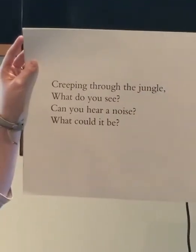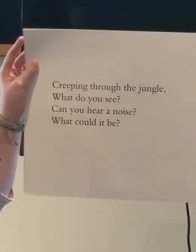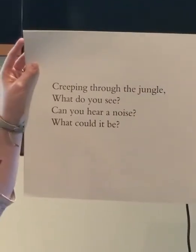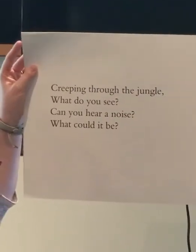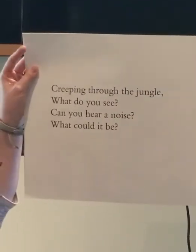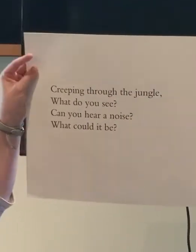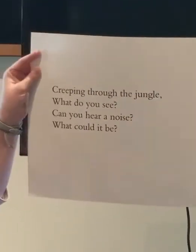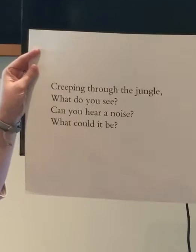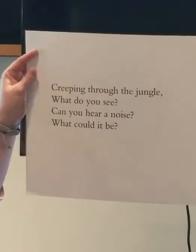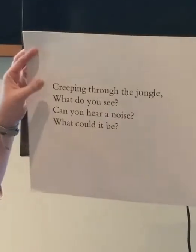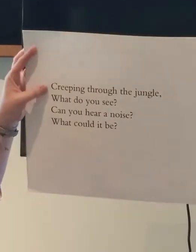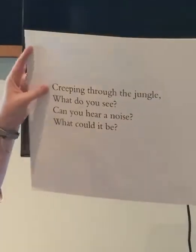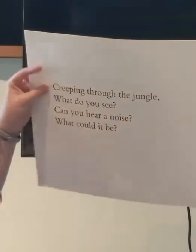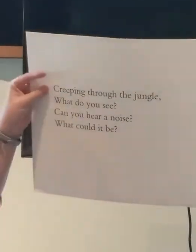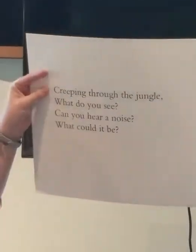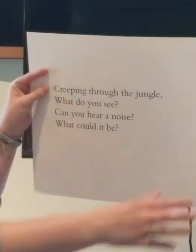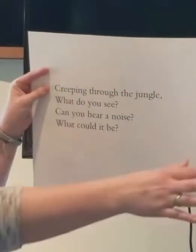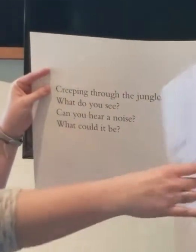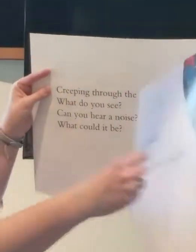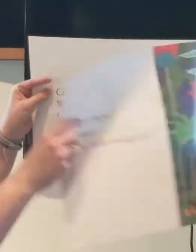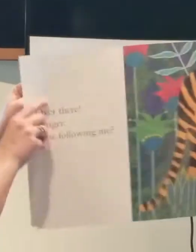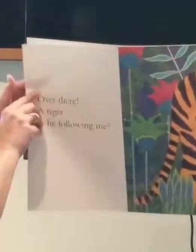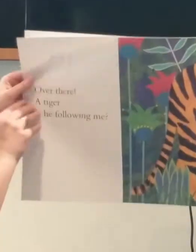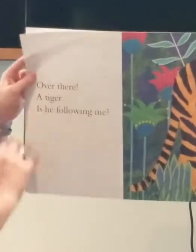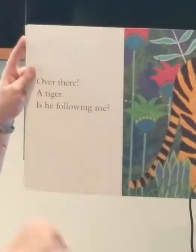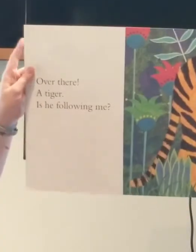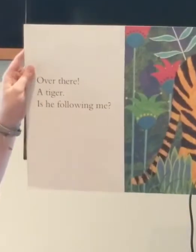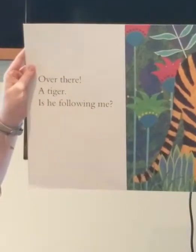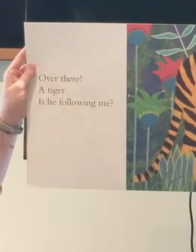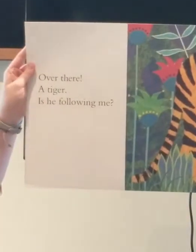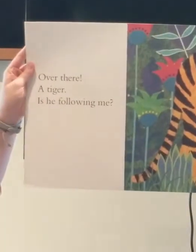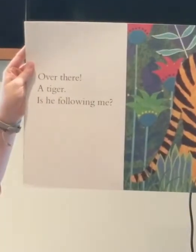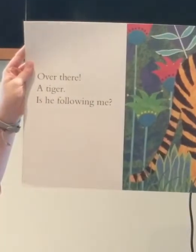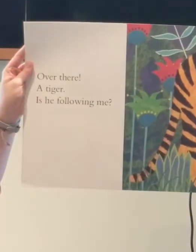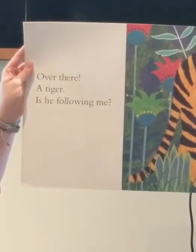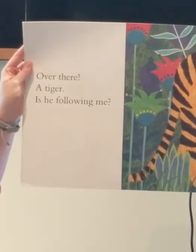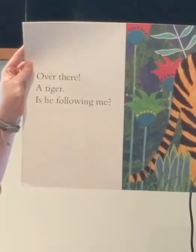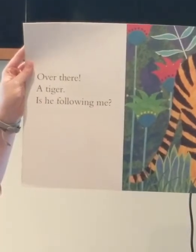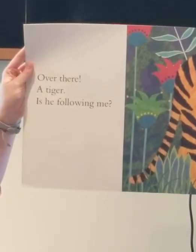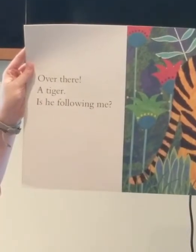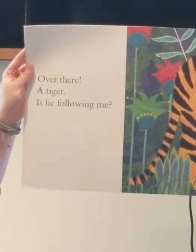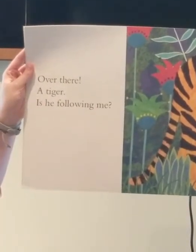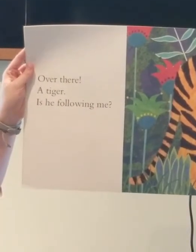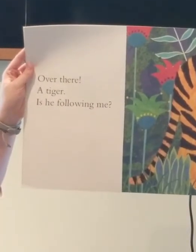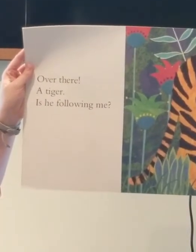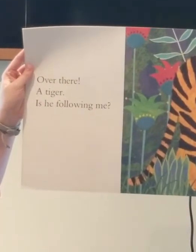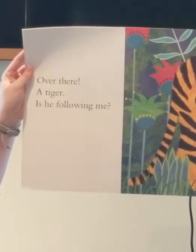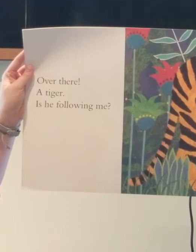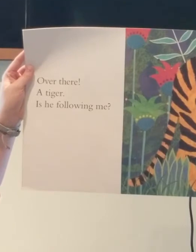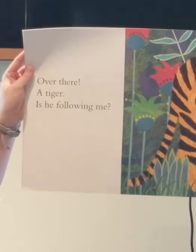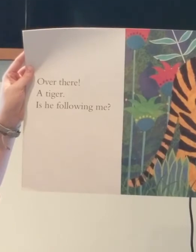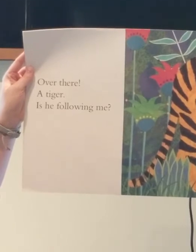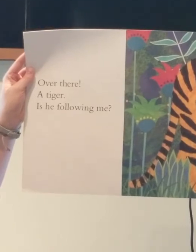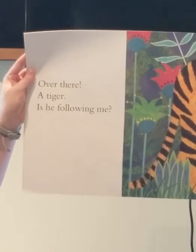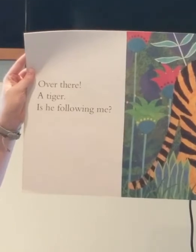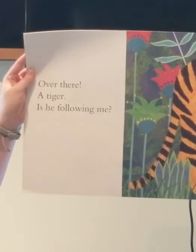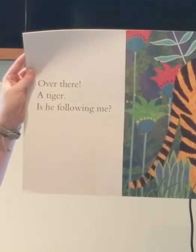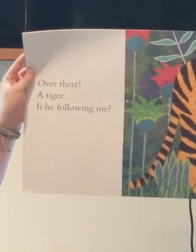Grrrrr. Grrrrr. Grrr. Grrr. Over there! A tiger! Is he following me?